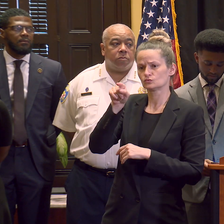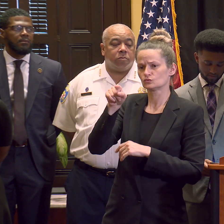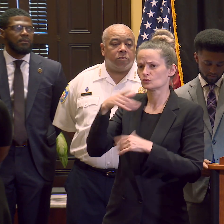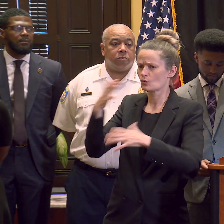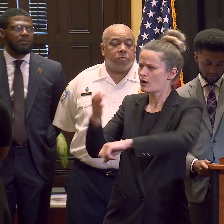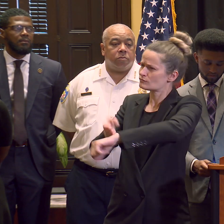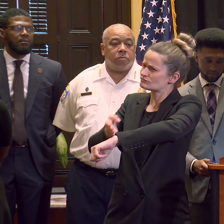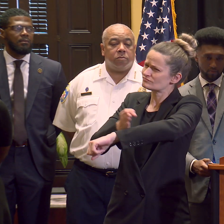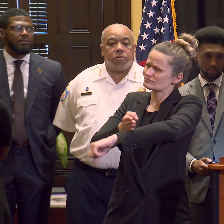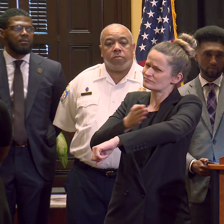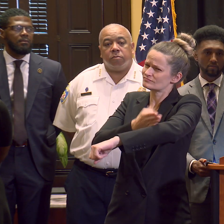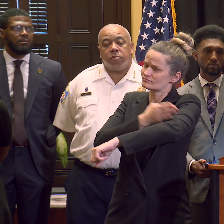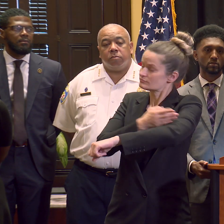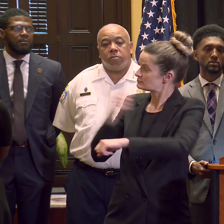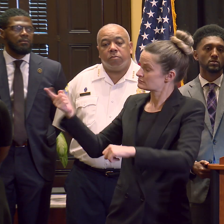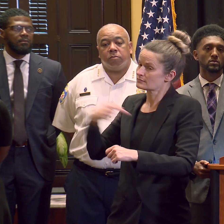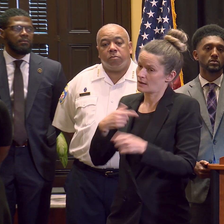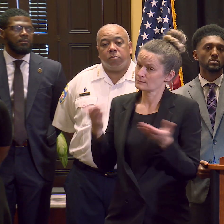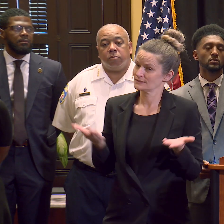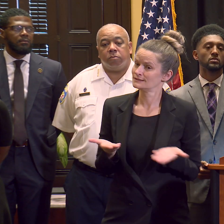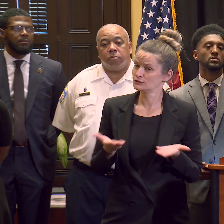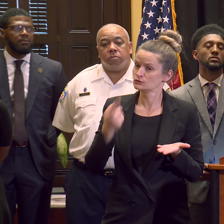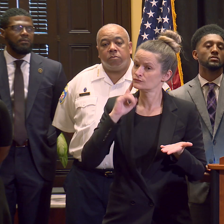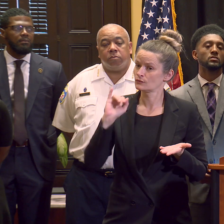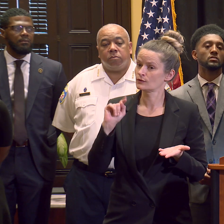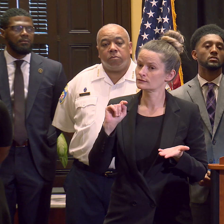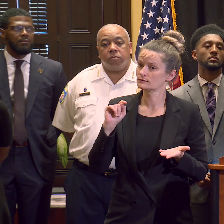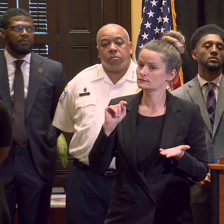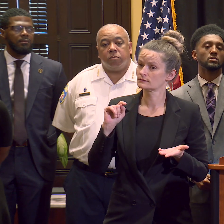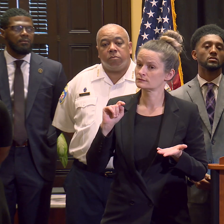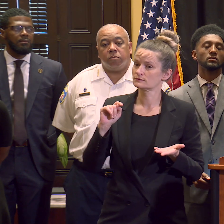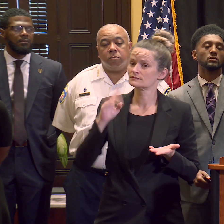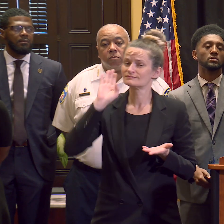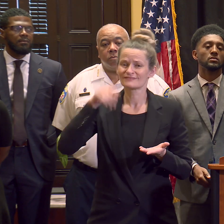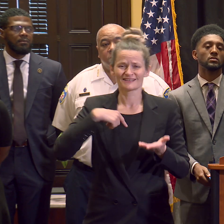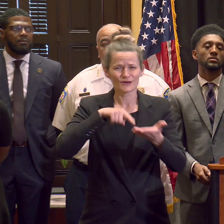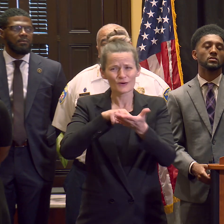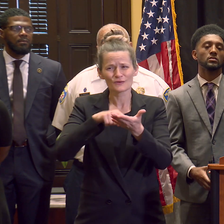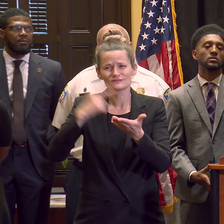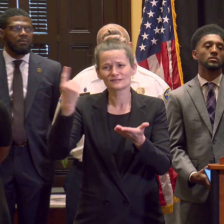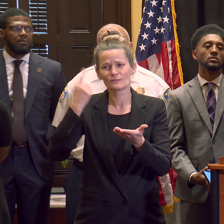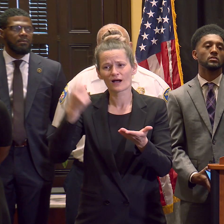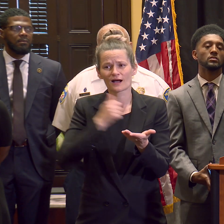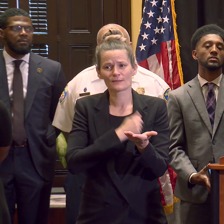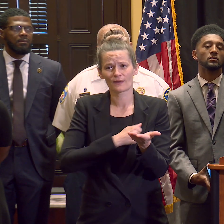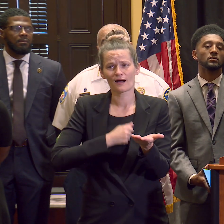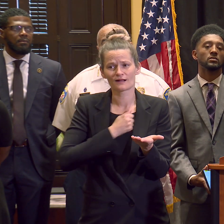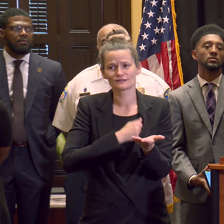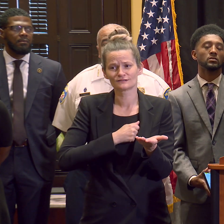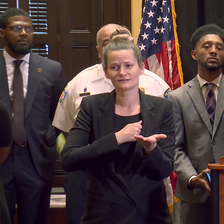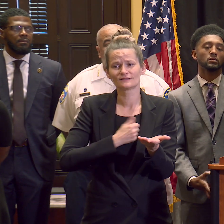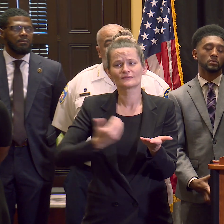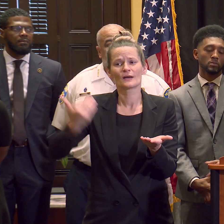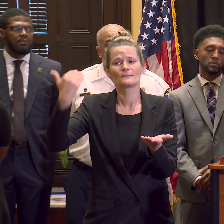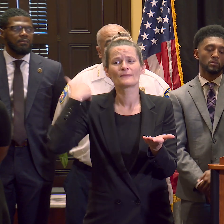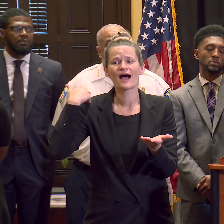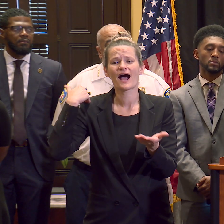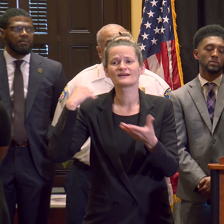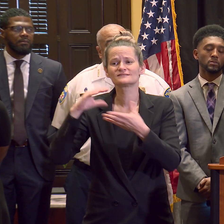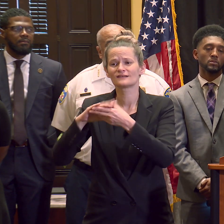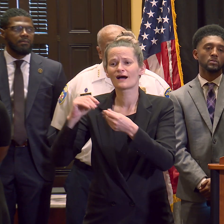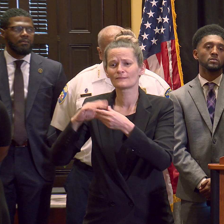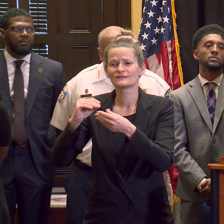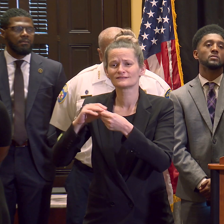while I'm speaking, I owe someone an apology for past statements. And I'm man enough to say, I am sorry,